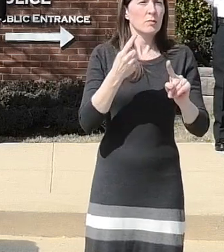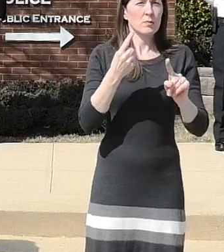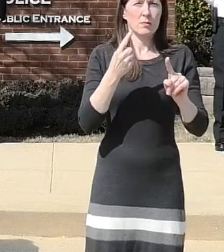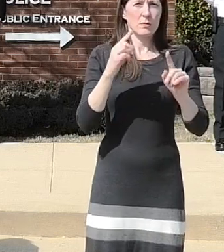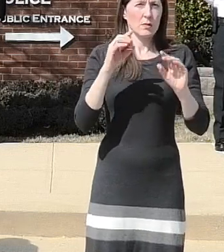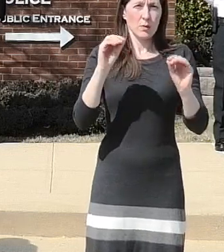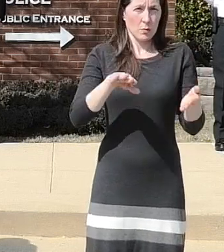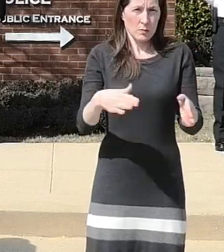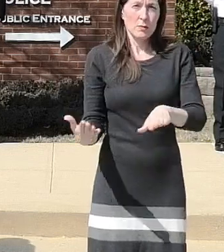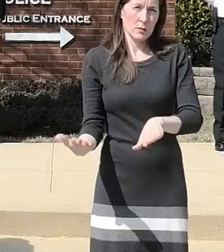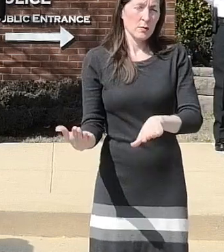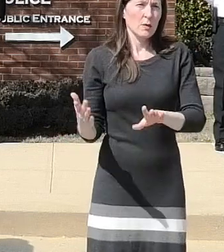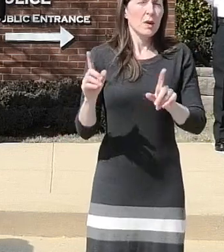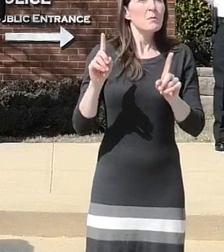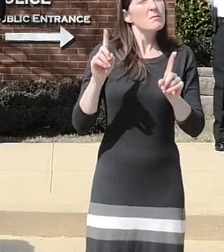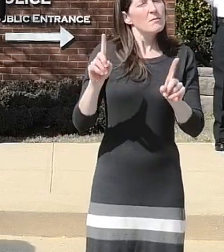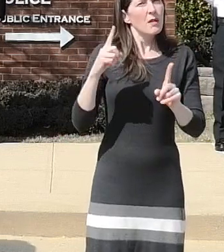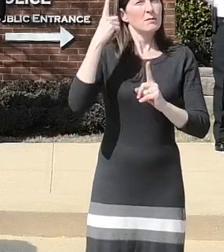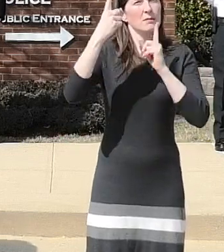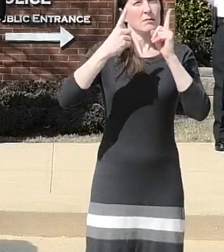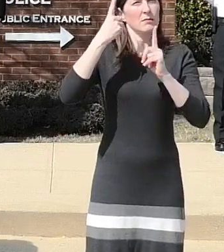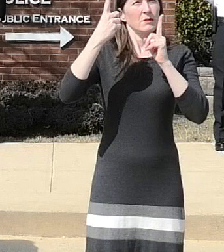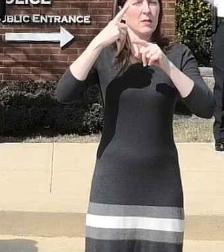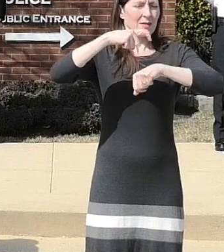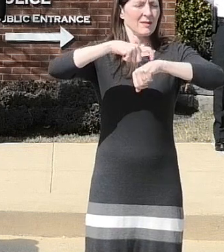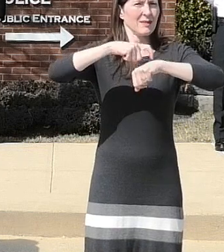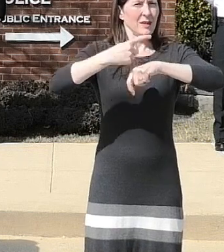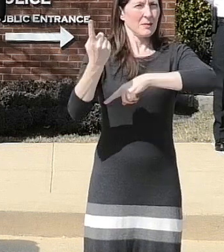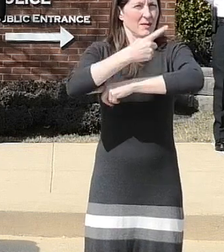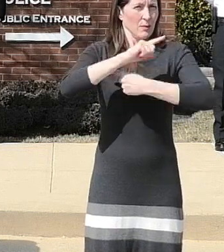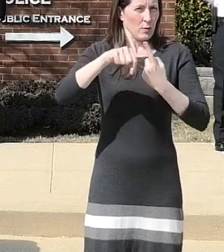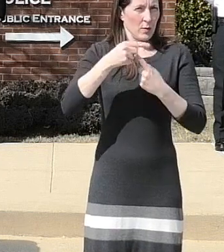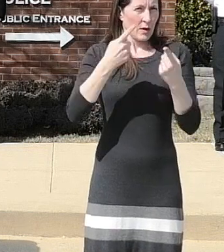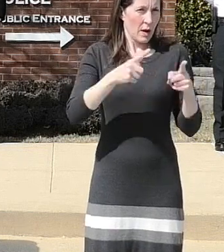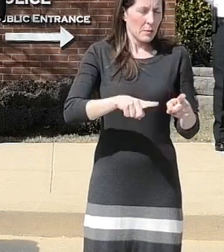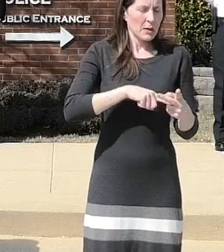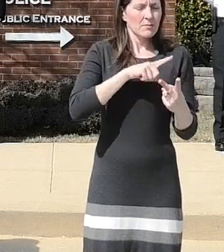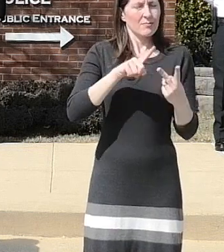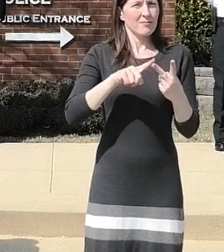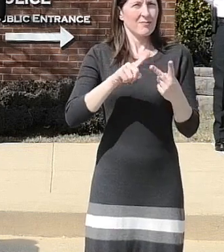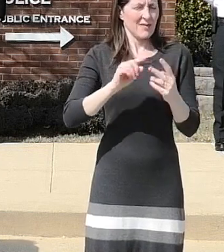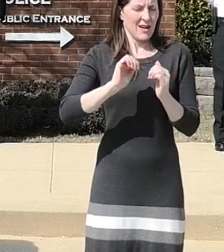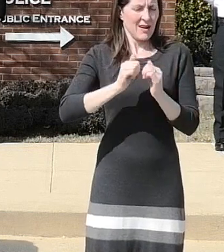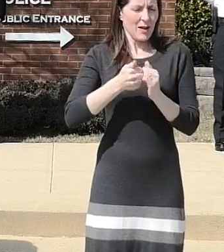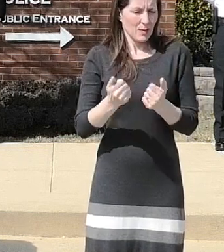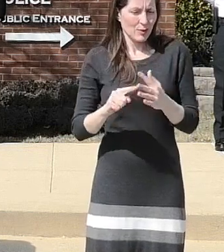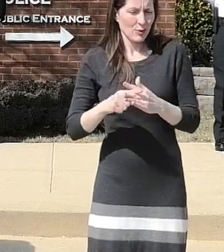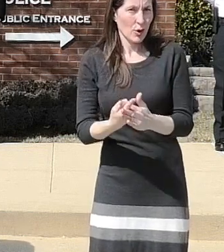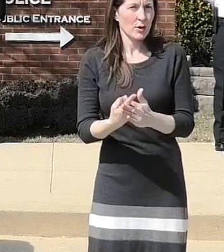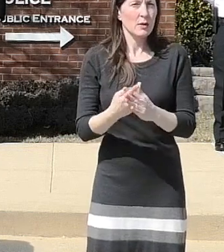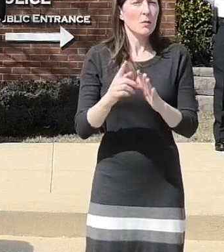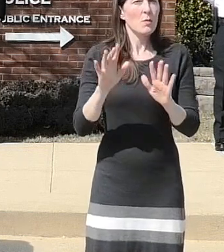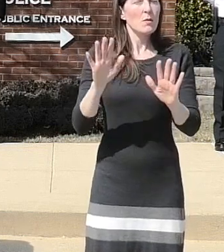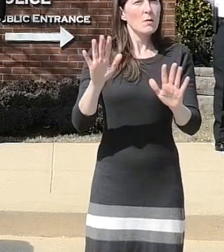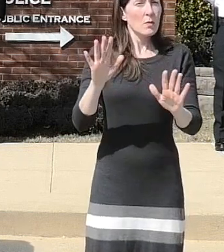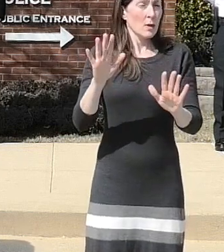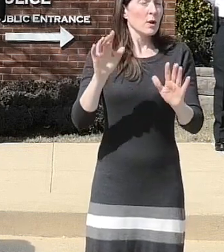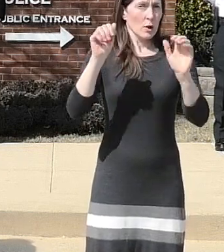considering the time of day the very nature that the fires were set the outcome could have been very different